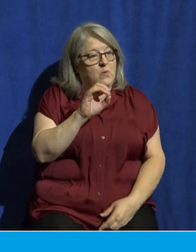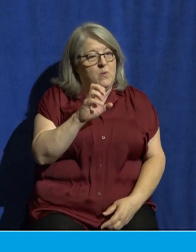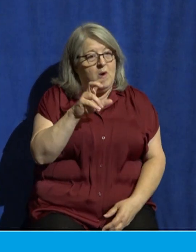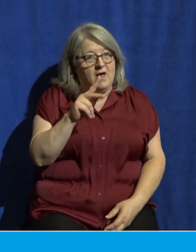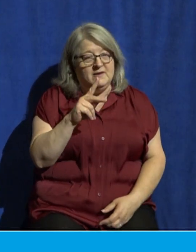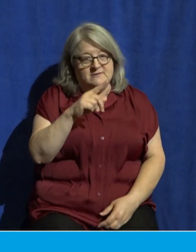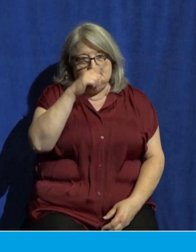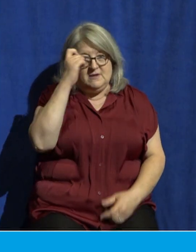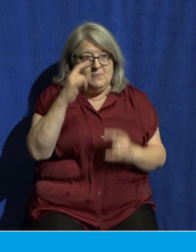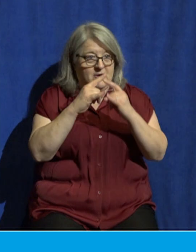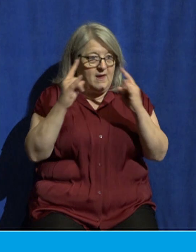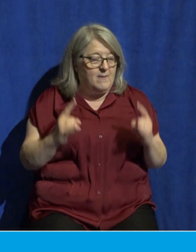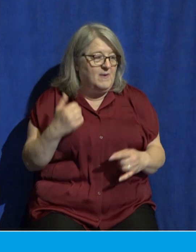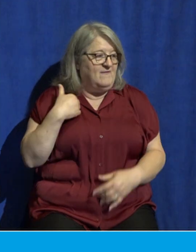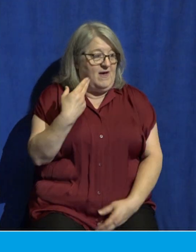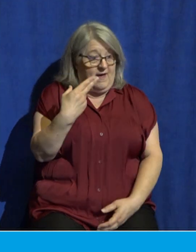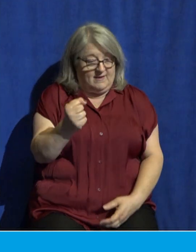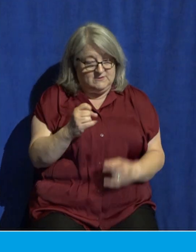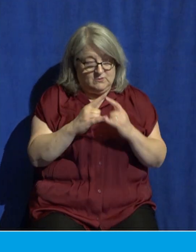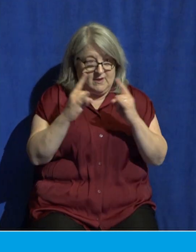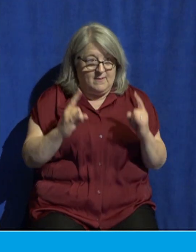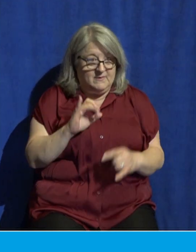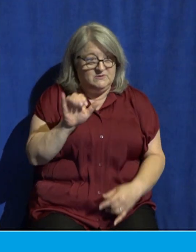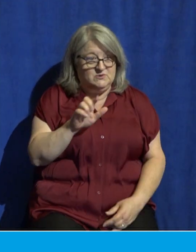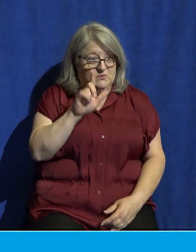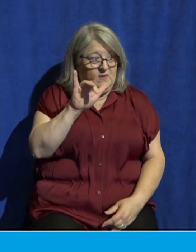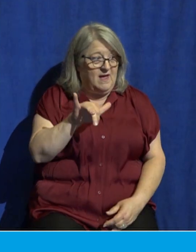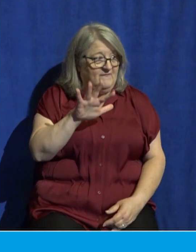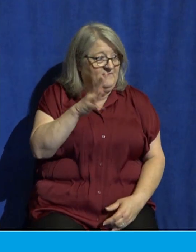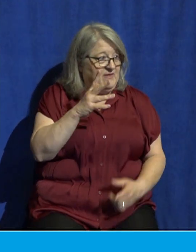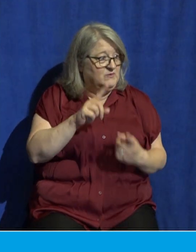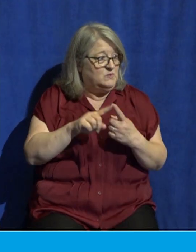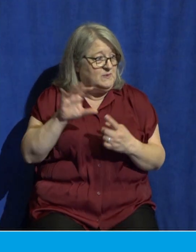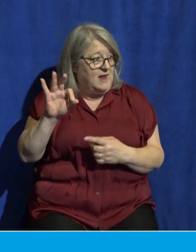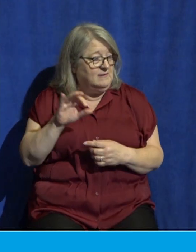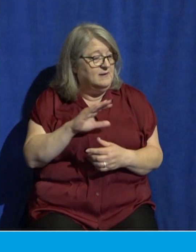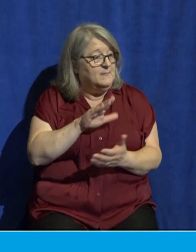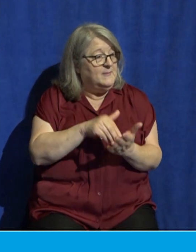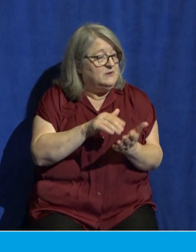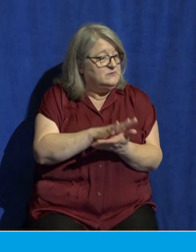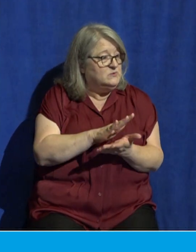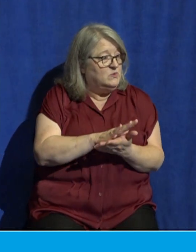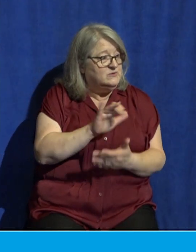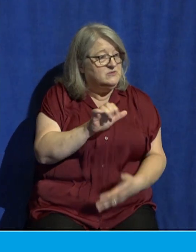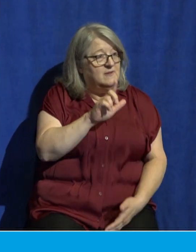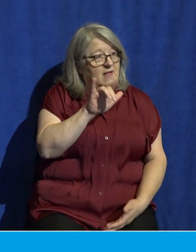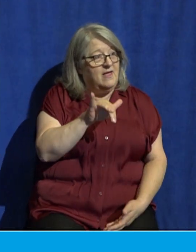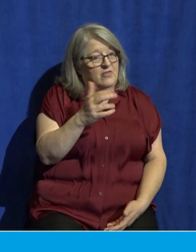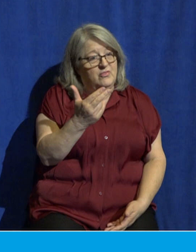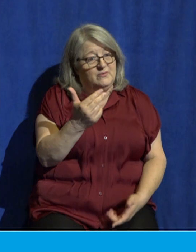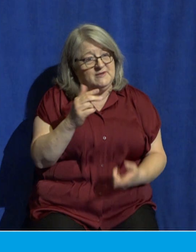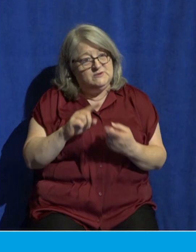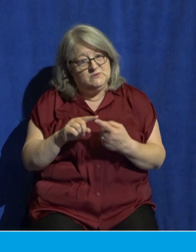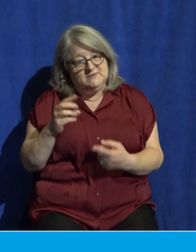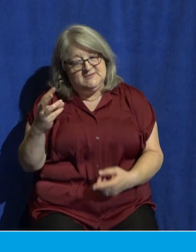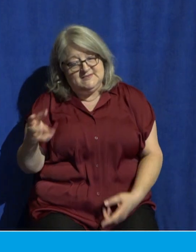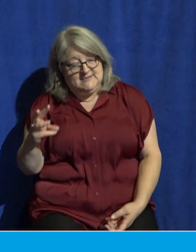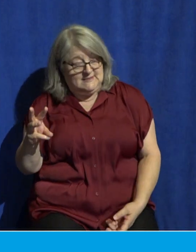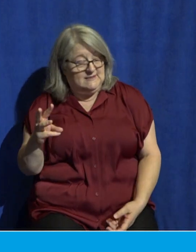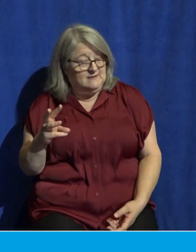We got high school camp, July 5 through 9 and middle school camp, July 13 to 16. Be praying. This is a